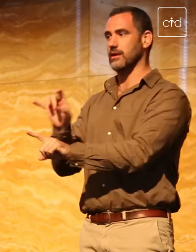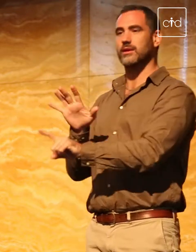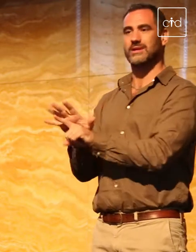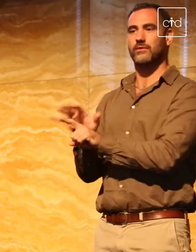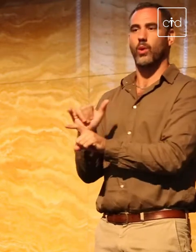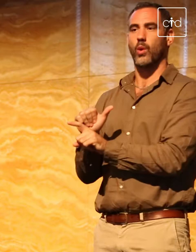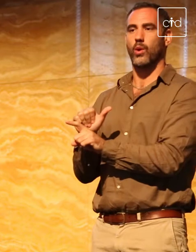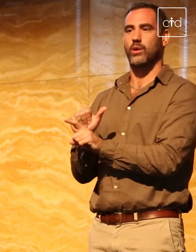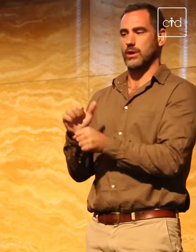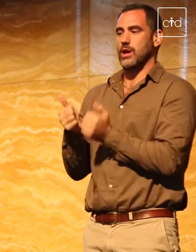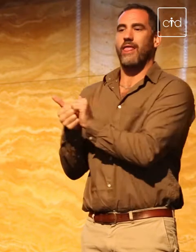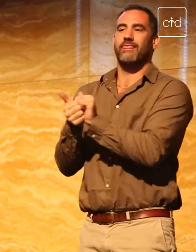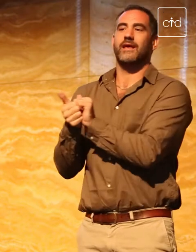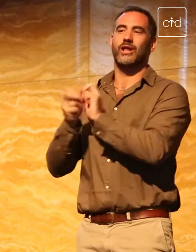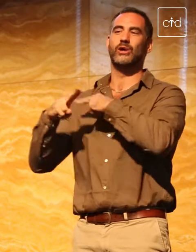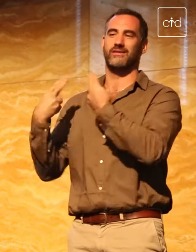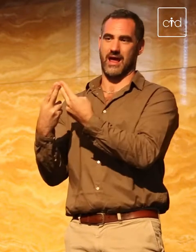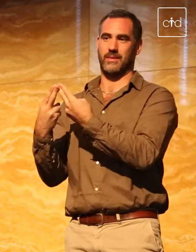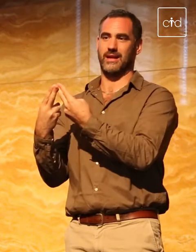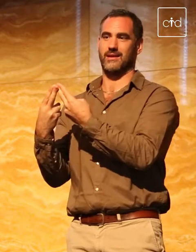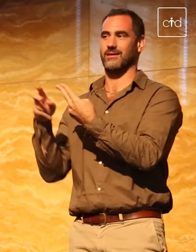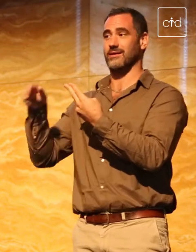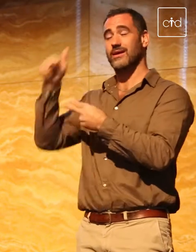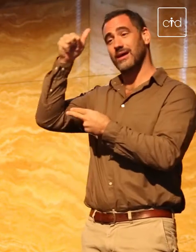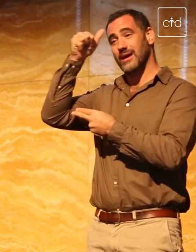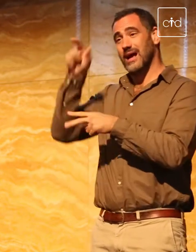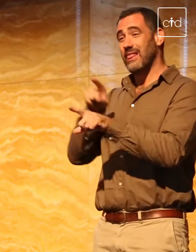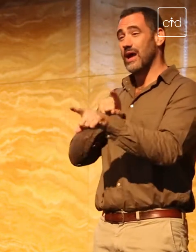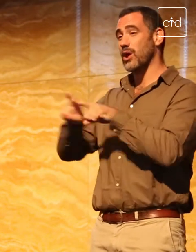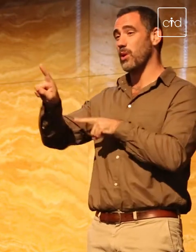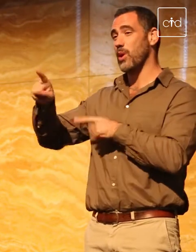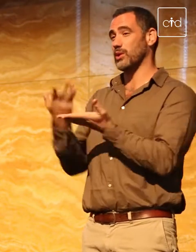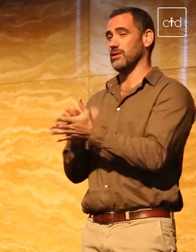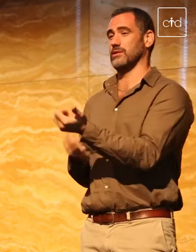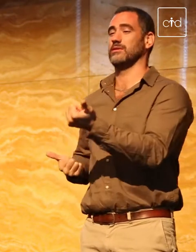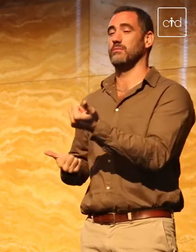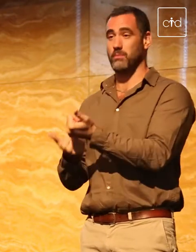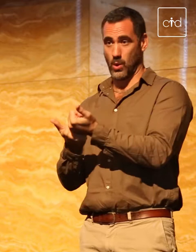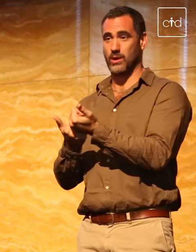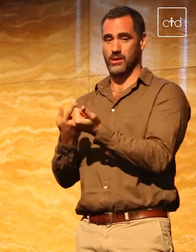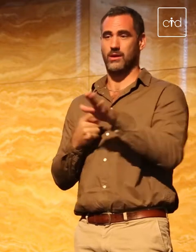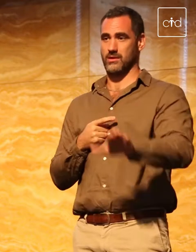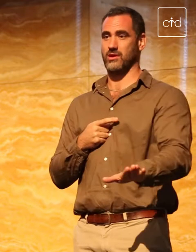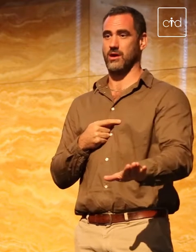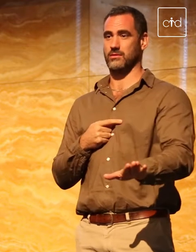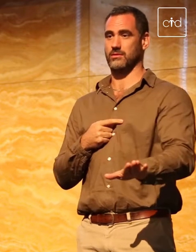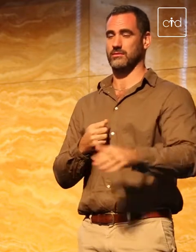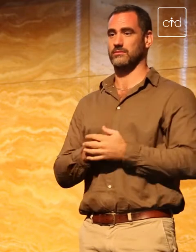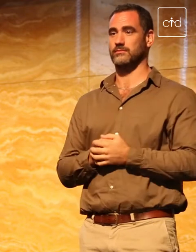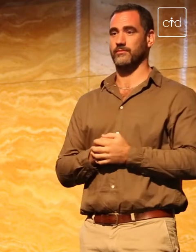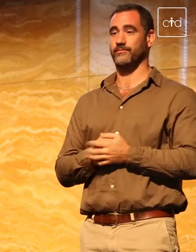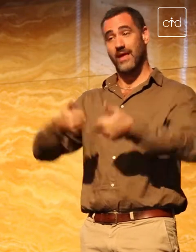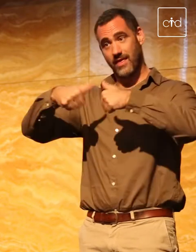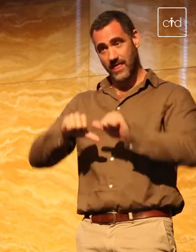close family members who know most about how to support their loved one. And, of course, the person with the